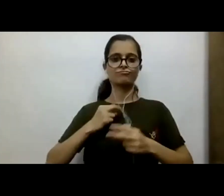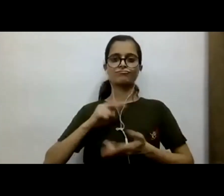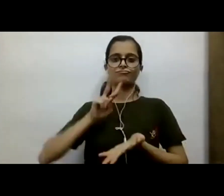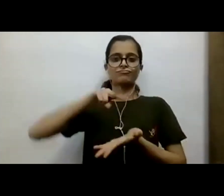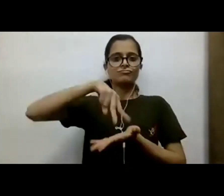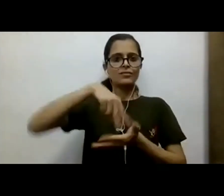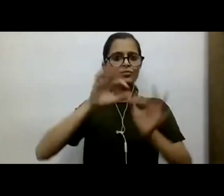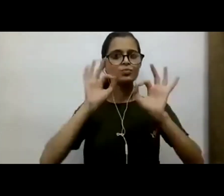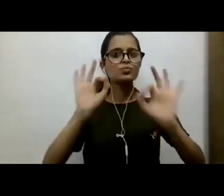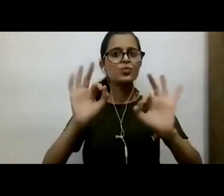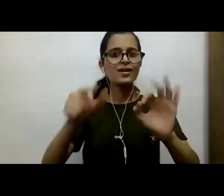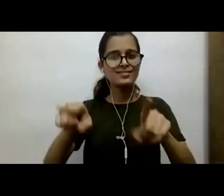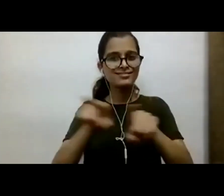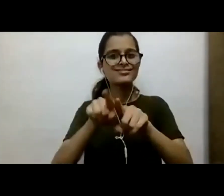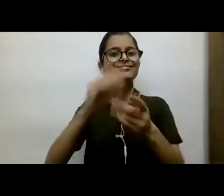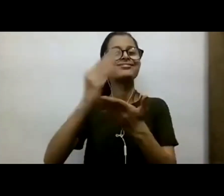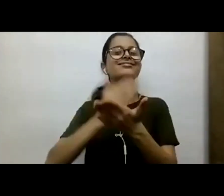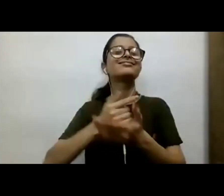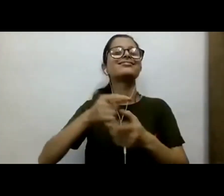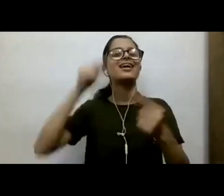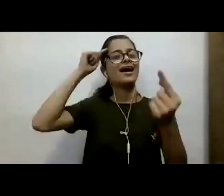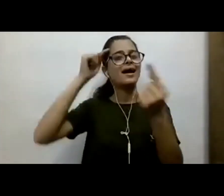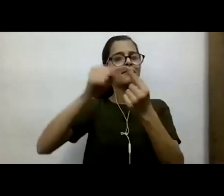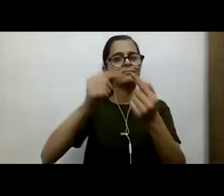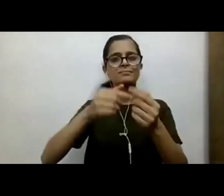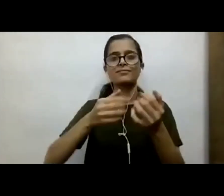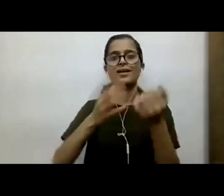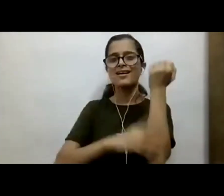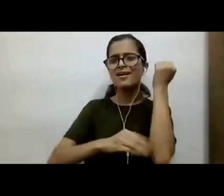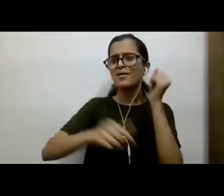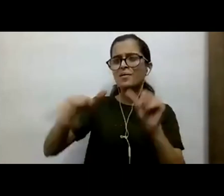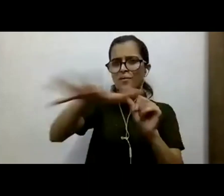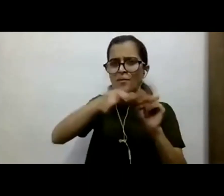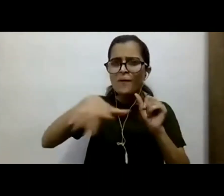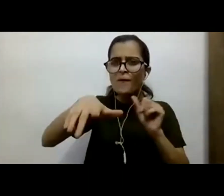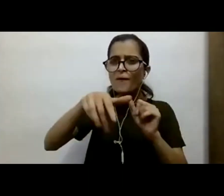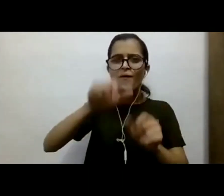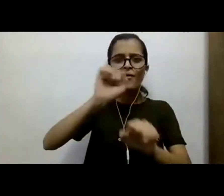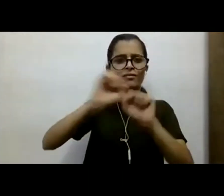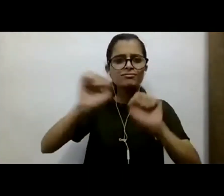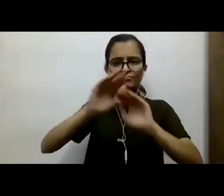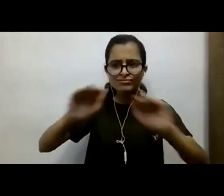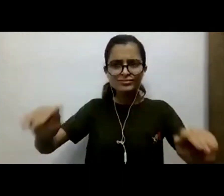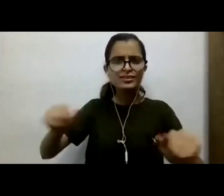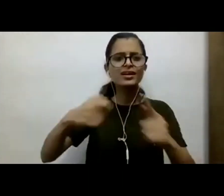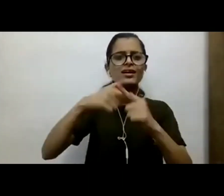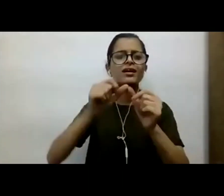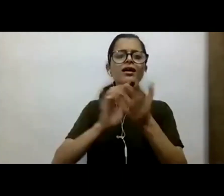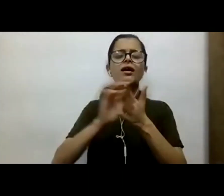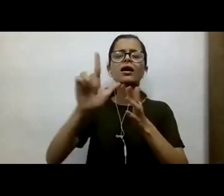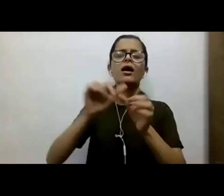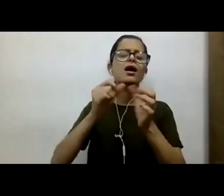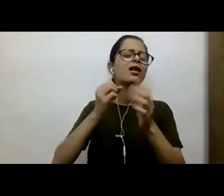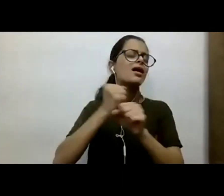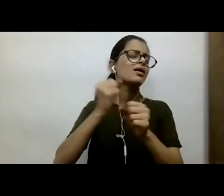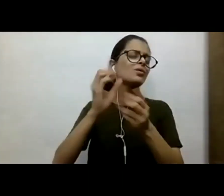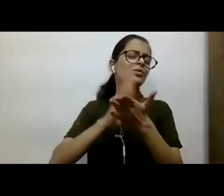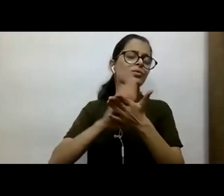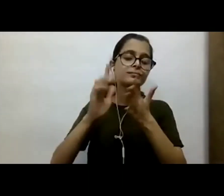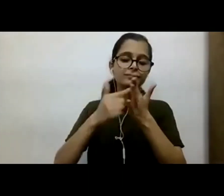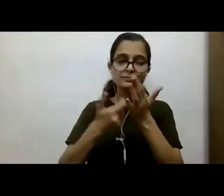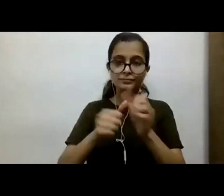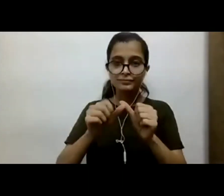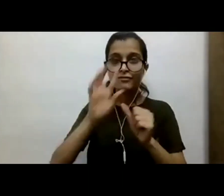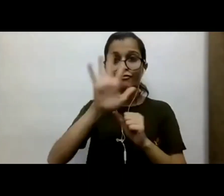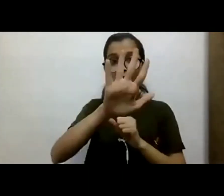Of course, yes, we brought children's literature to the slums. Everybody talked about going to Kalah Ghoda. We couldn't afford five children. But we had 5